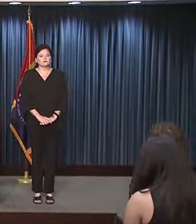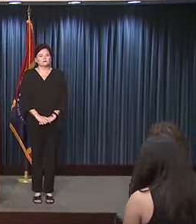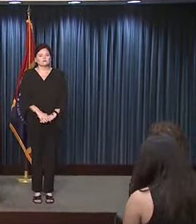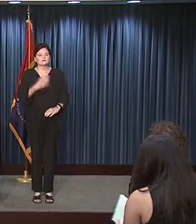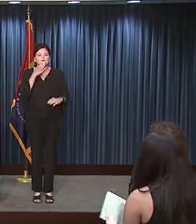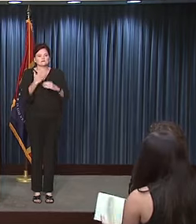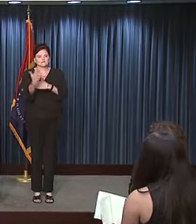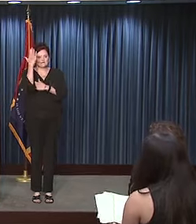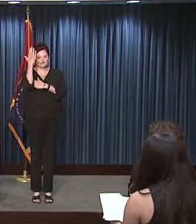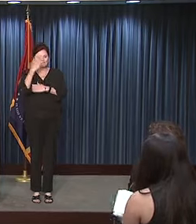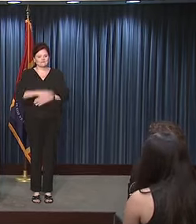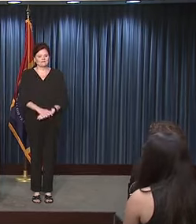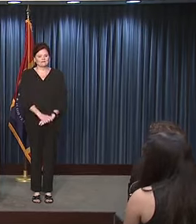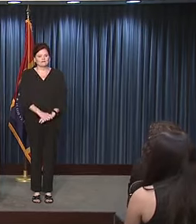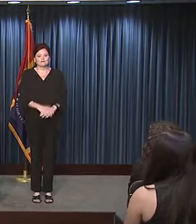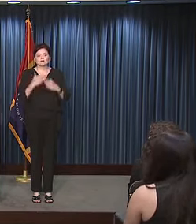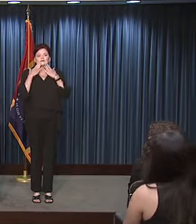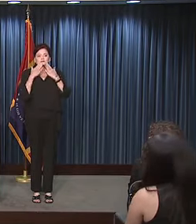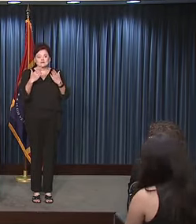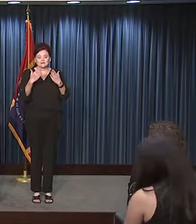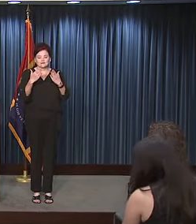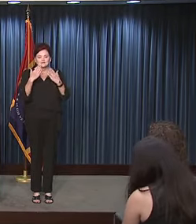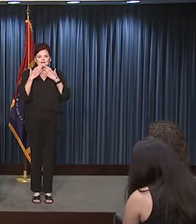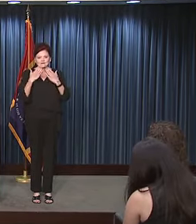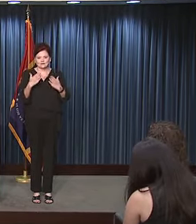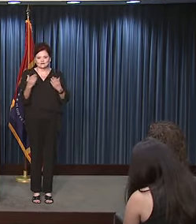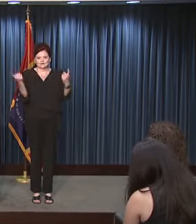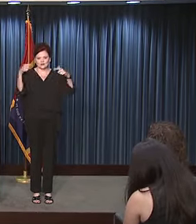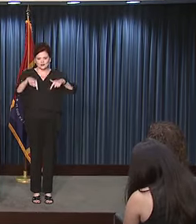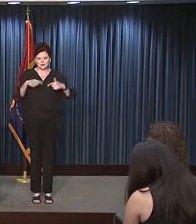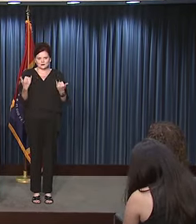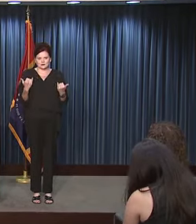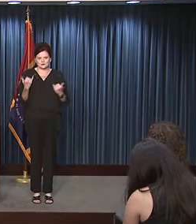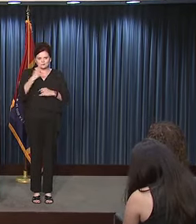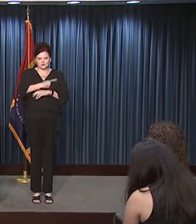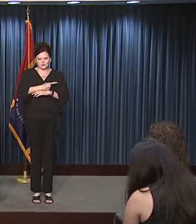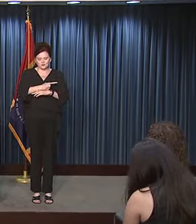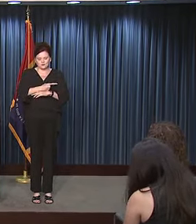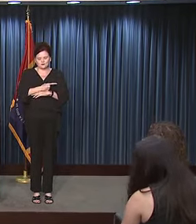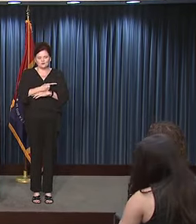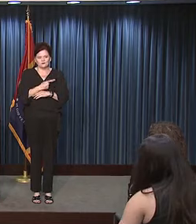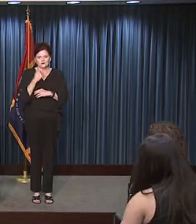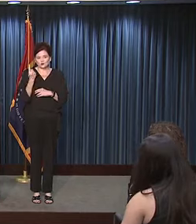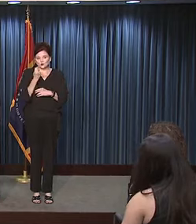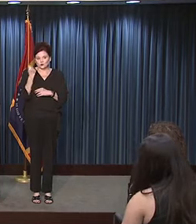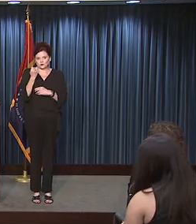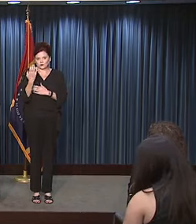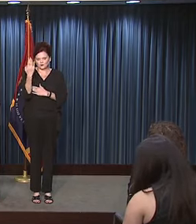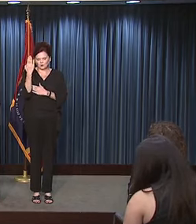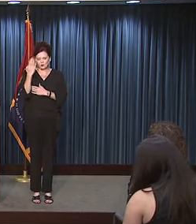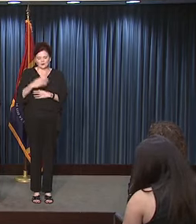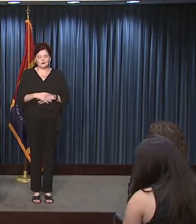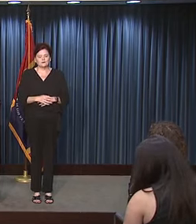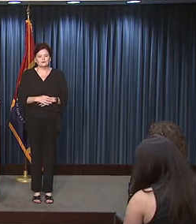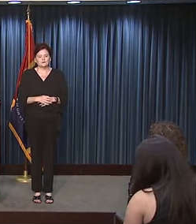Good morning, and thank you all for being here on this Tuesday morning.